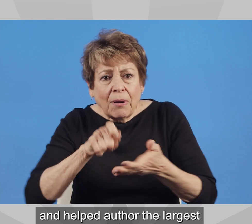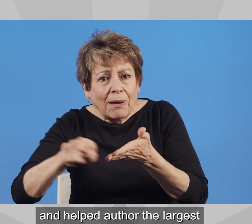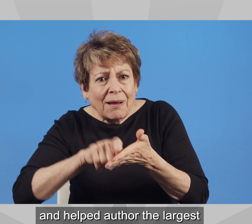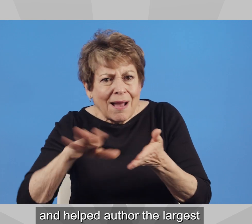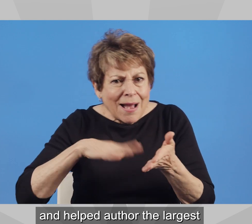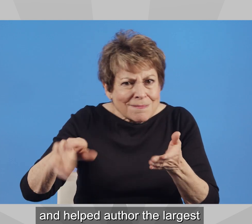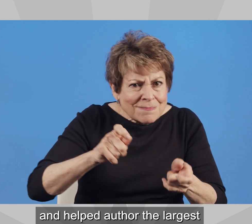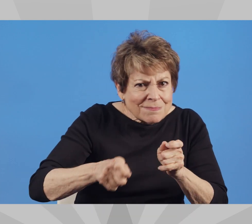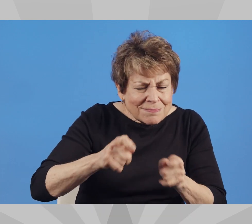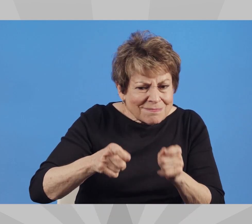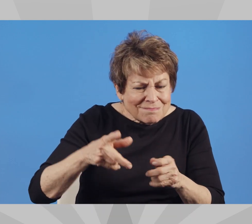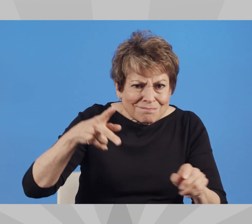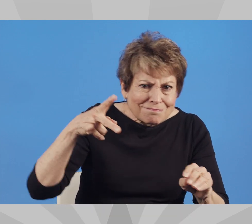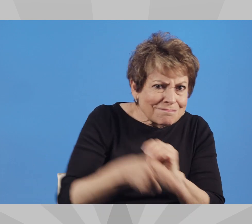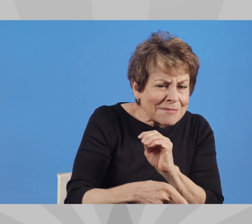in Arizona history.